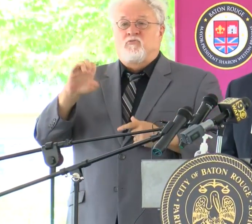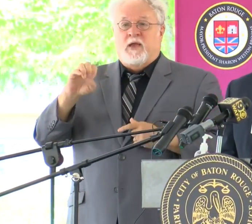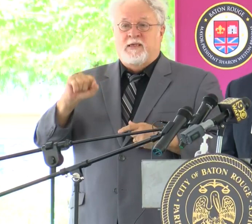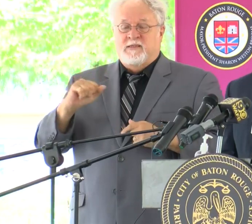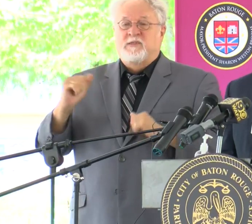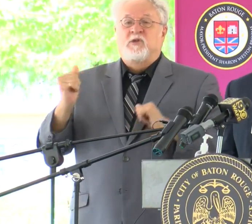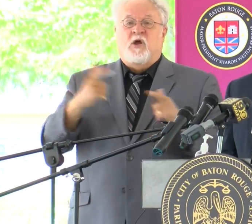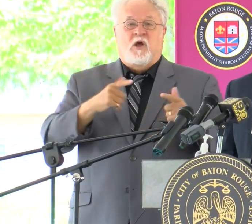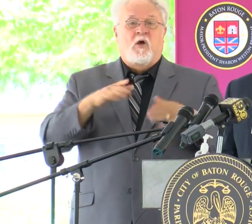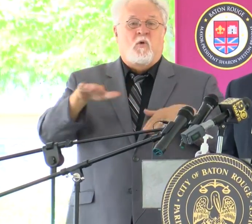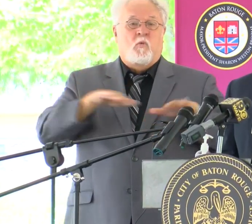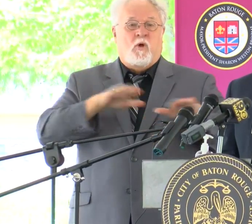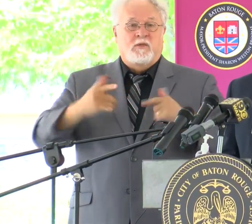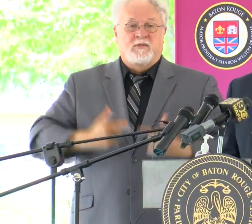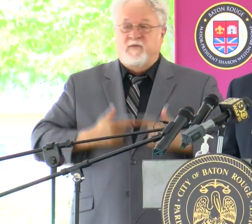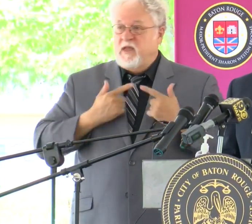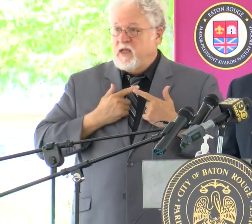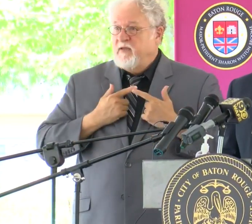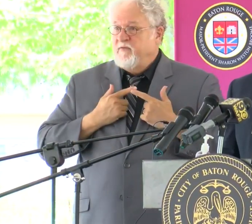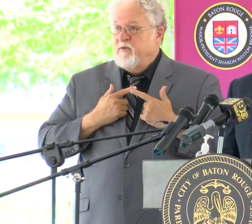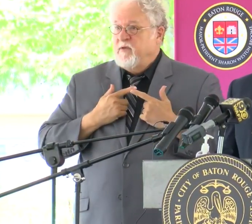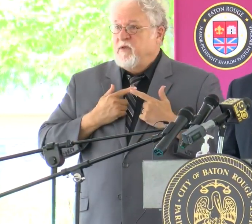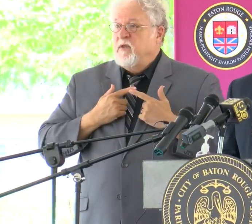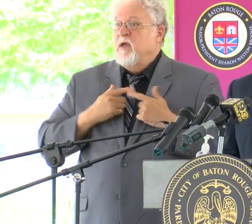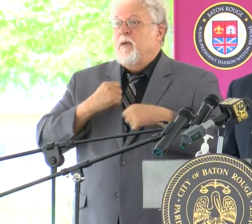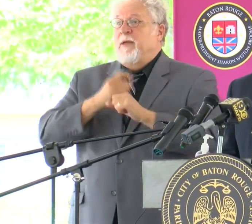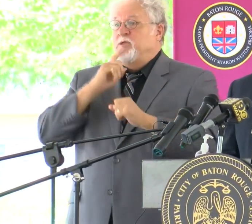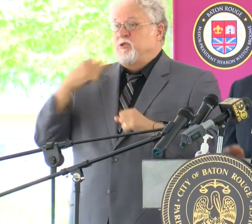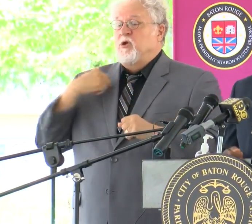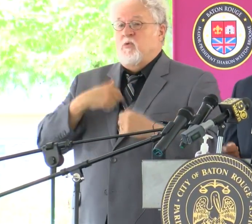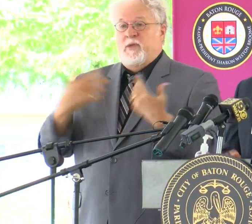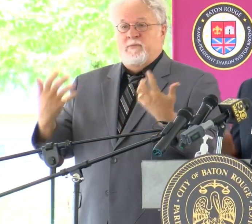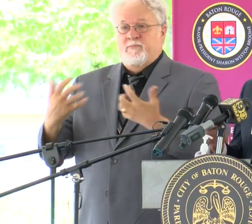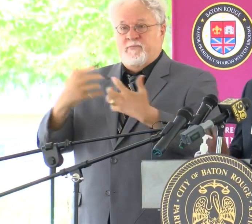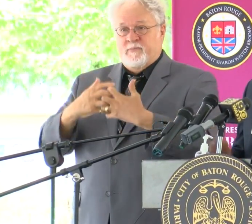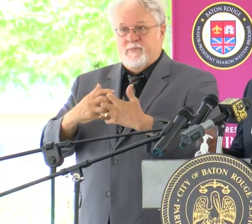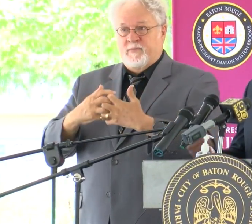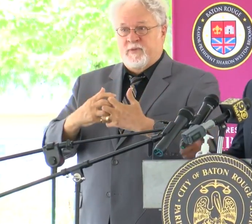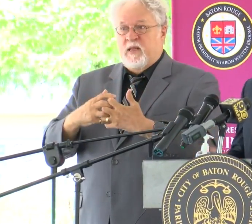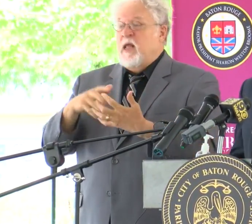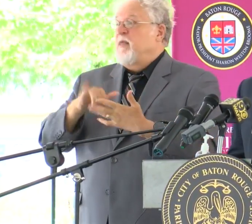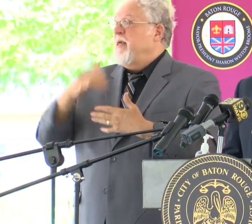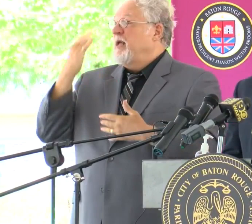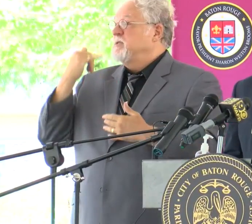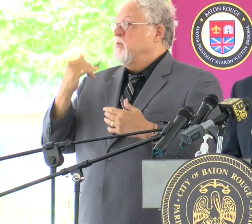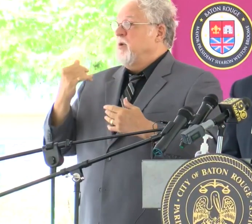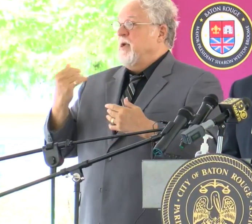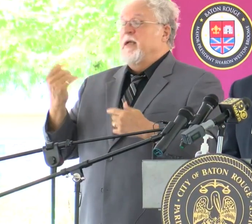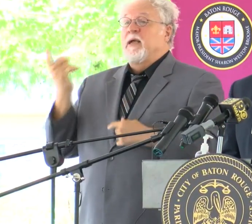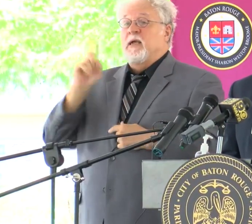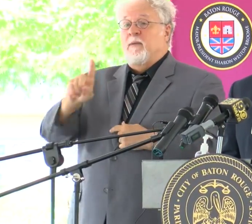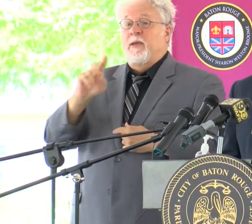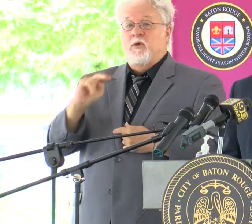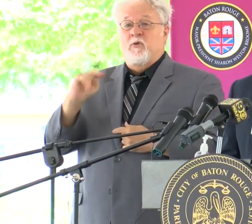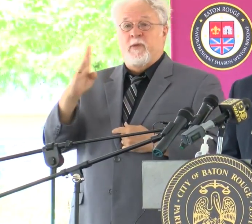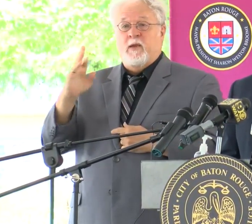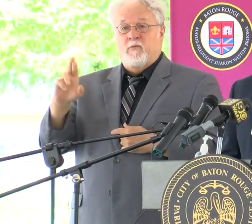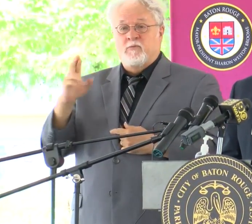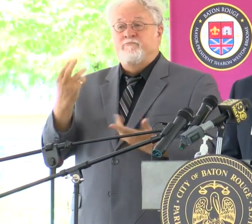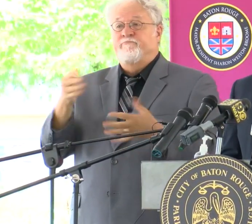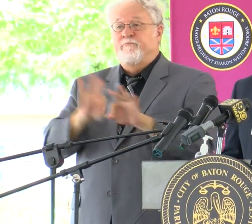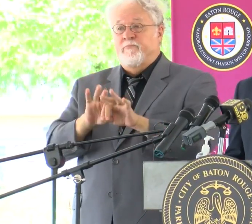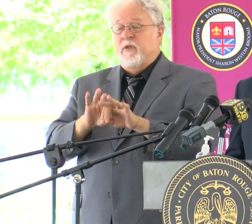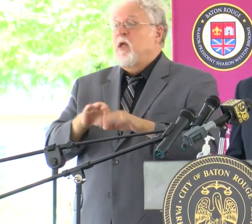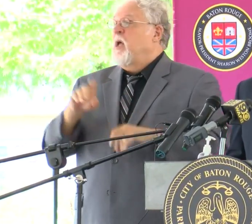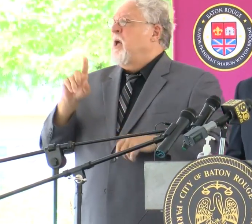all walks of life to make sure that we come together. So that's why coming to North Baton Rouge is so important.